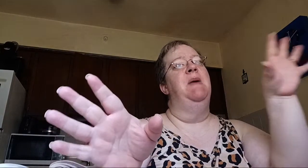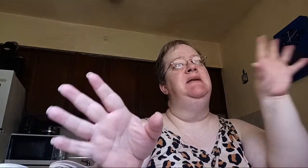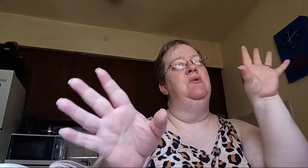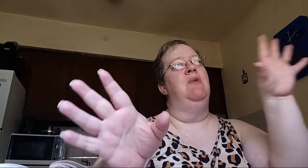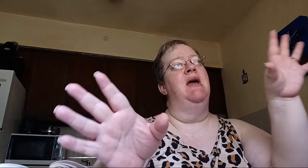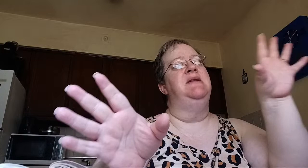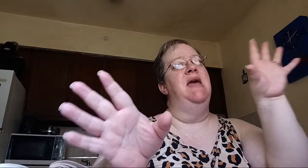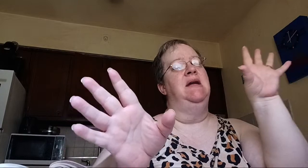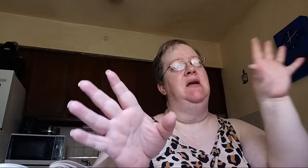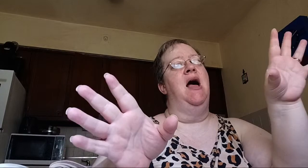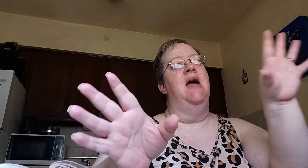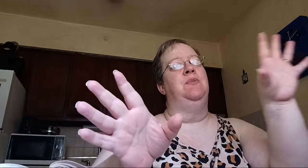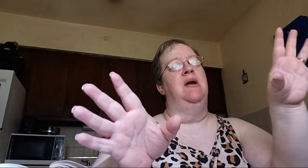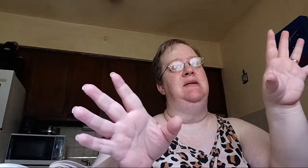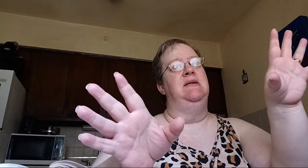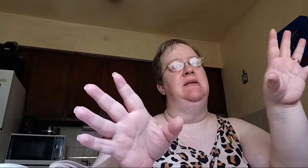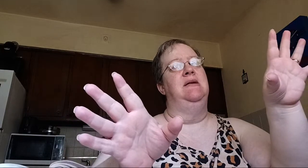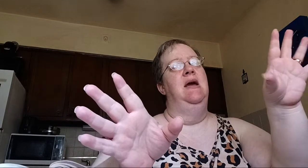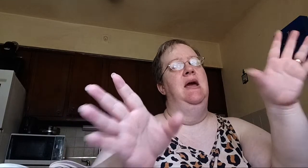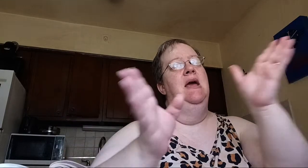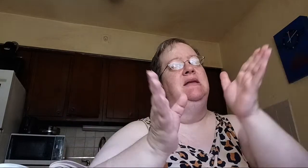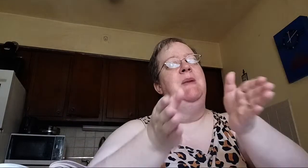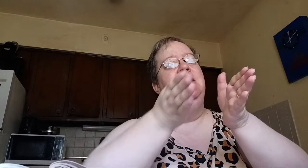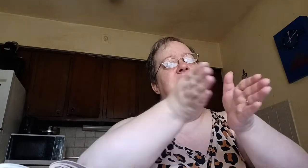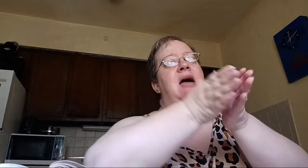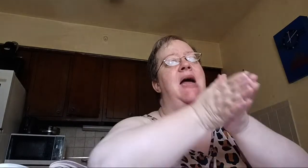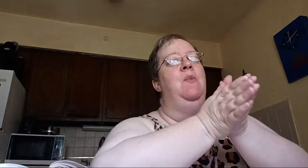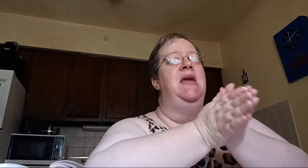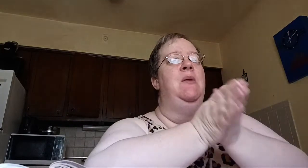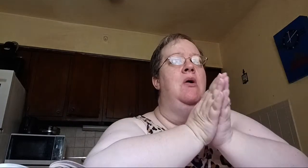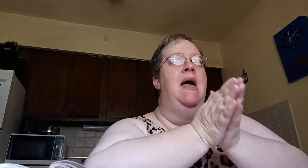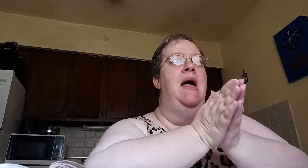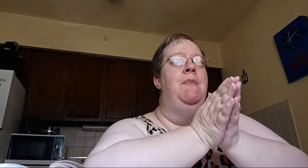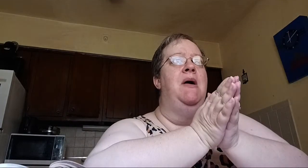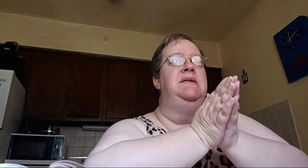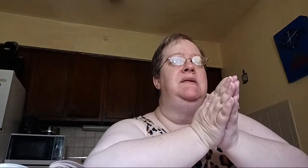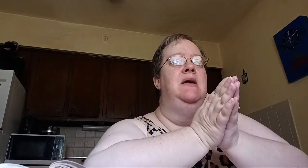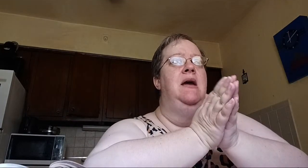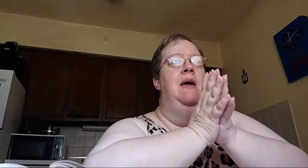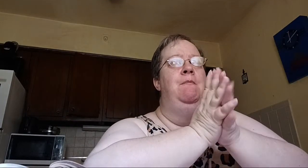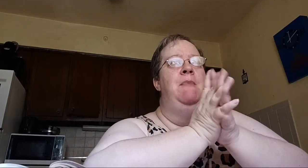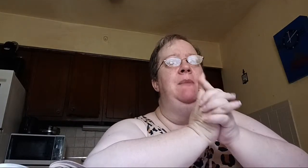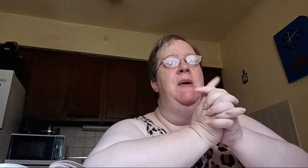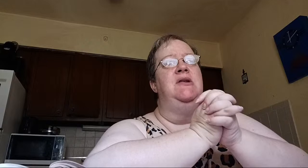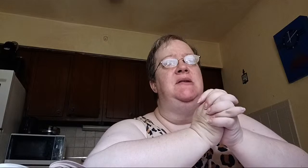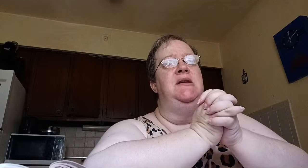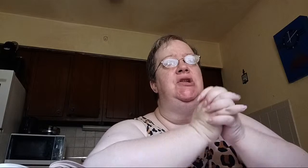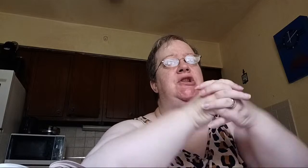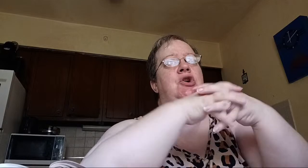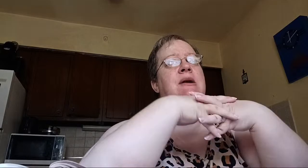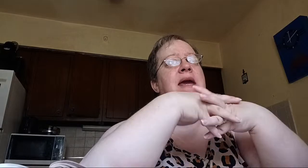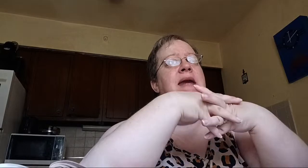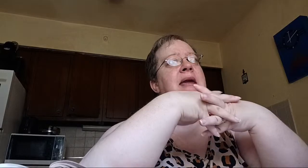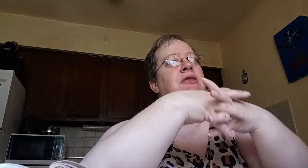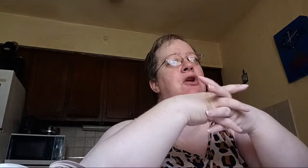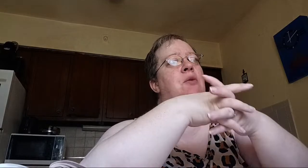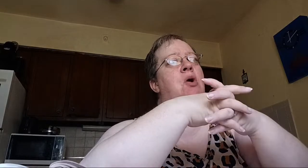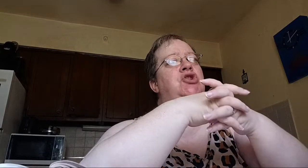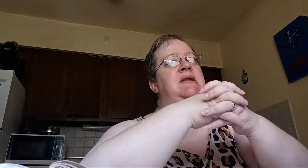in rest and in God's presence. Spending time with him will help us make better decisions, creating healthier margins and